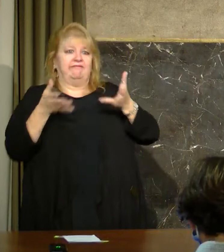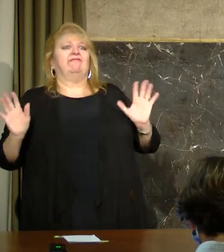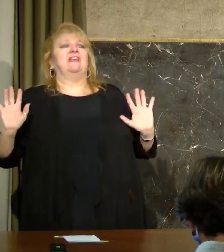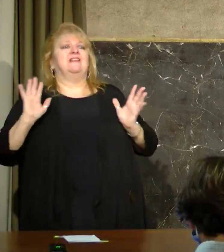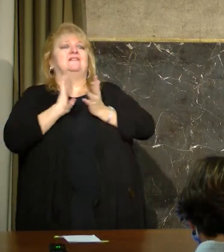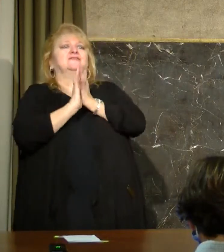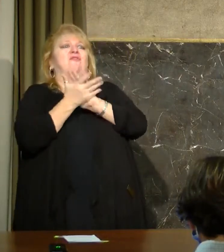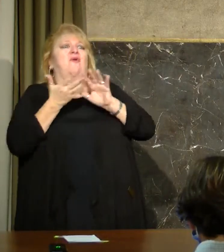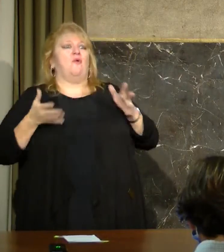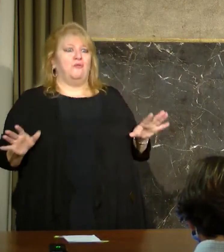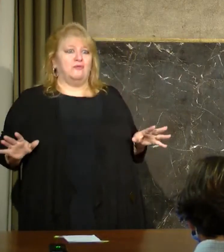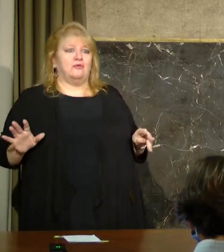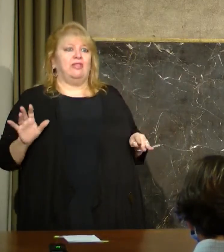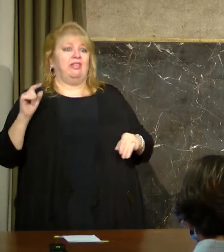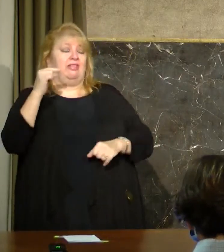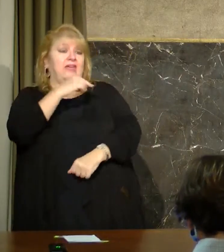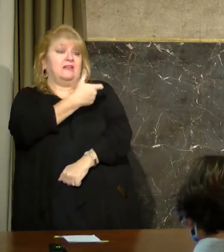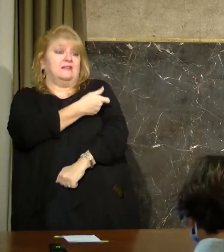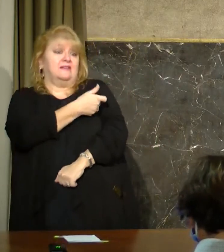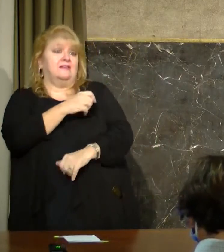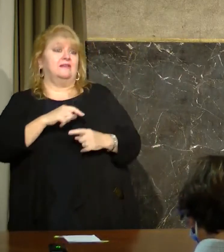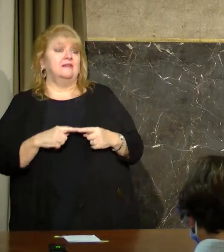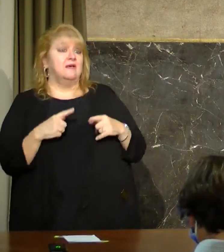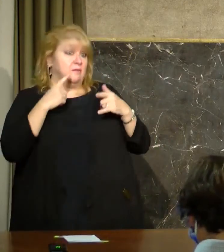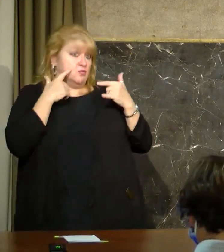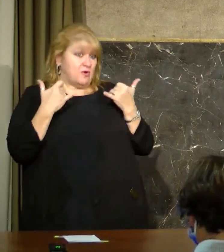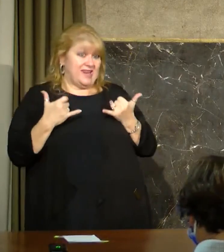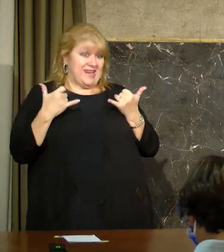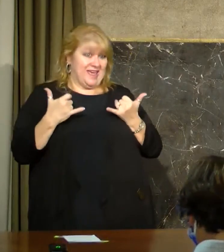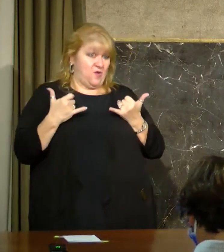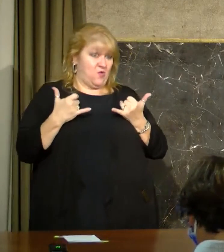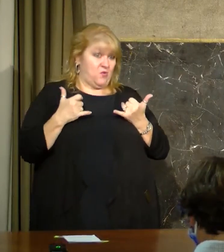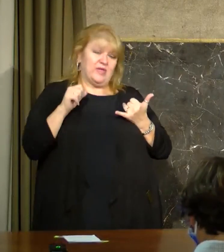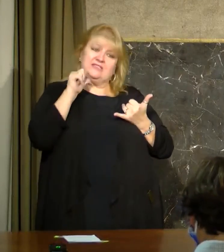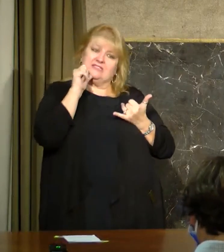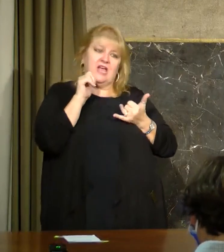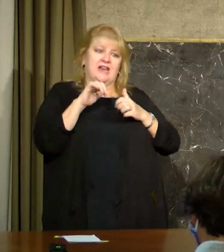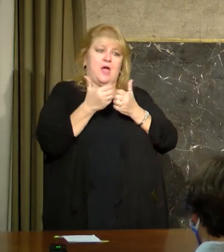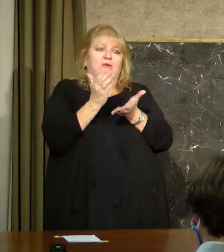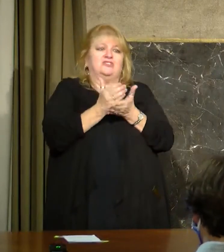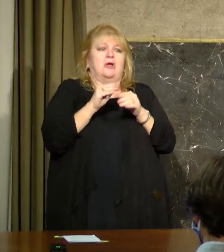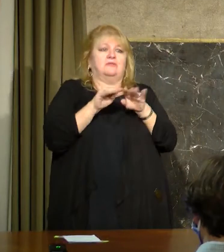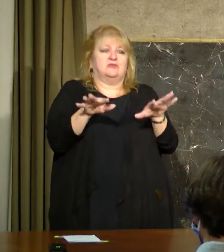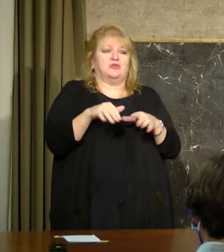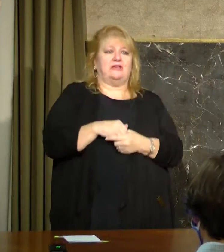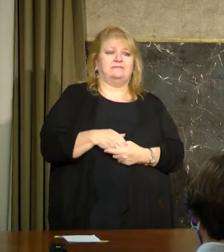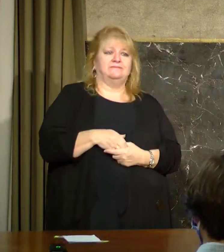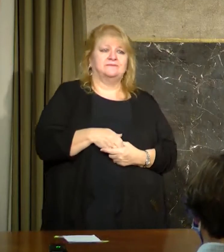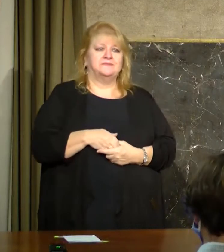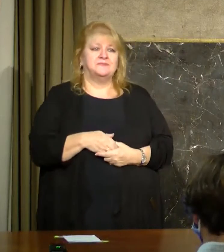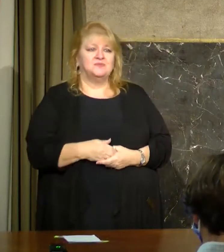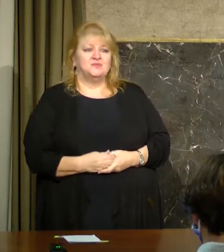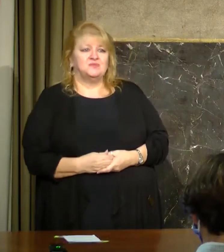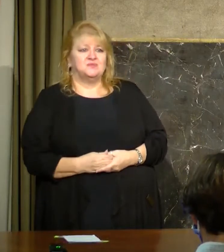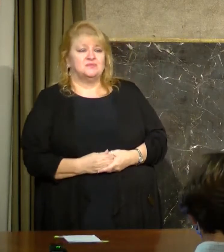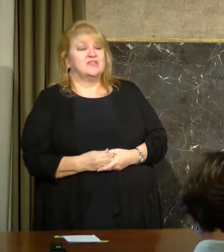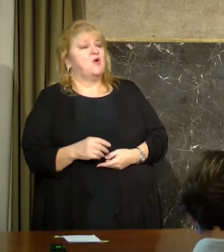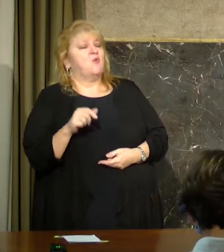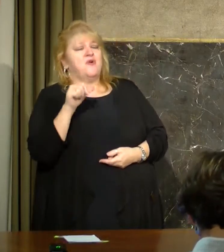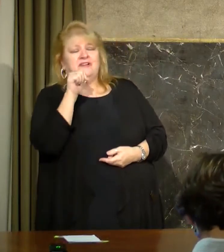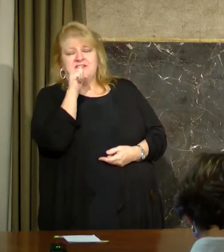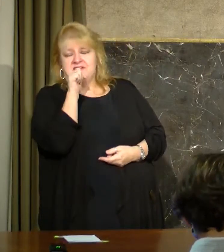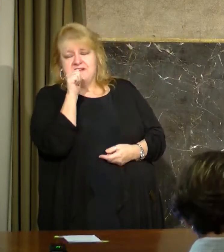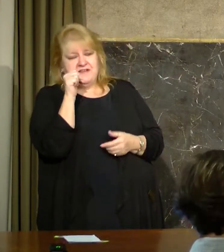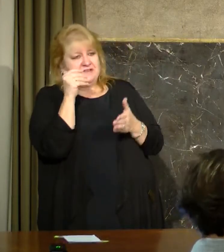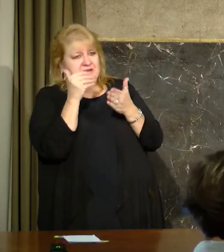term, the vaccine is not how we stop the spread right now. We're nowhere close to the amount of vaccine